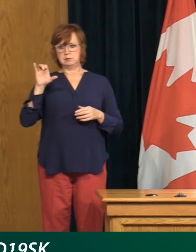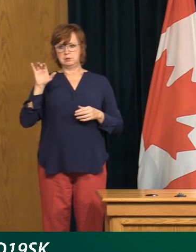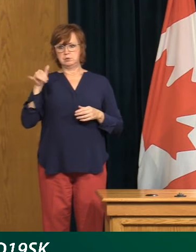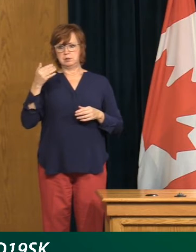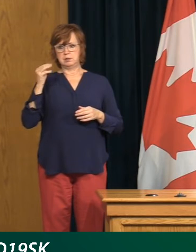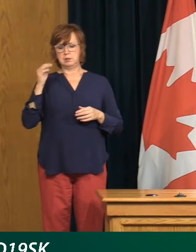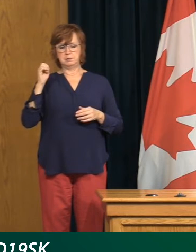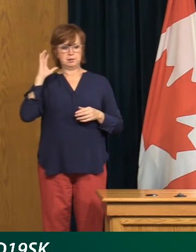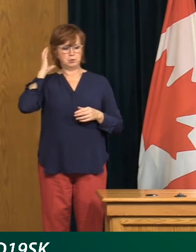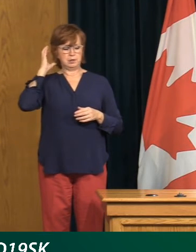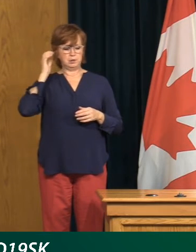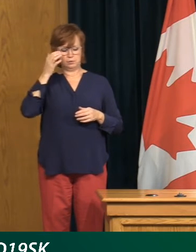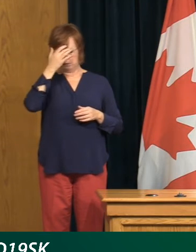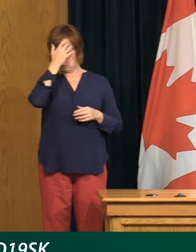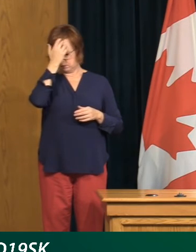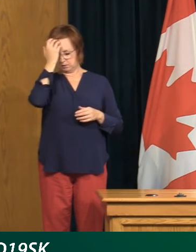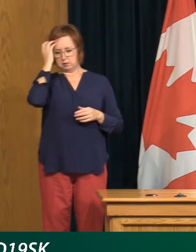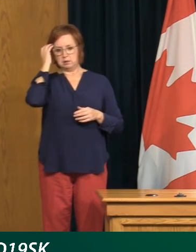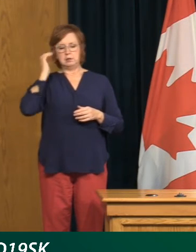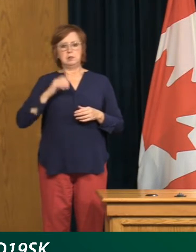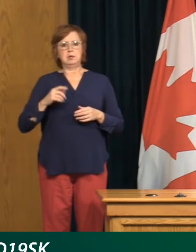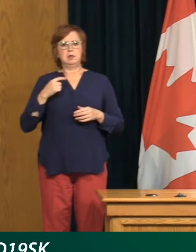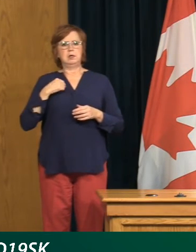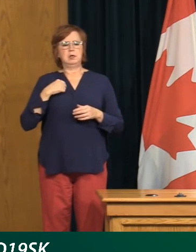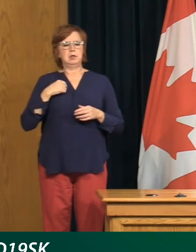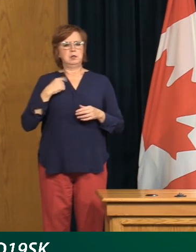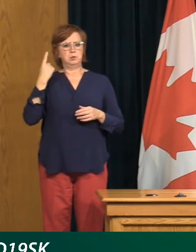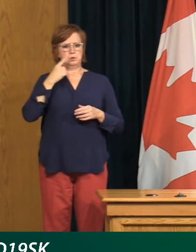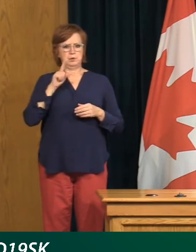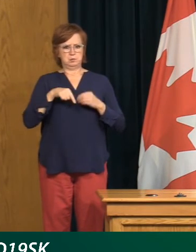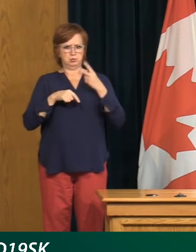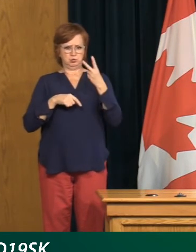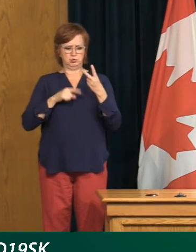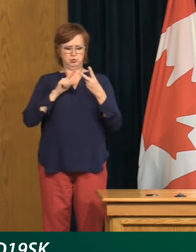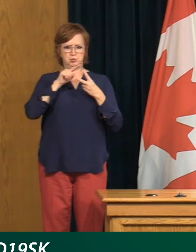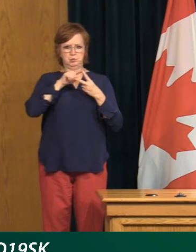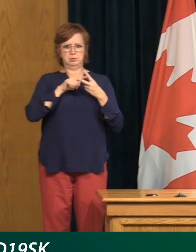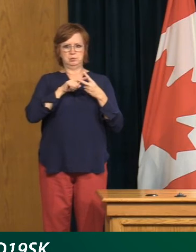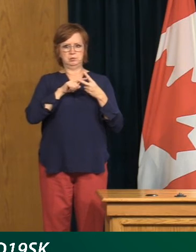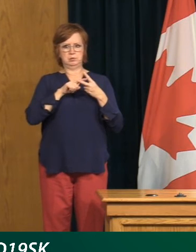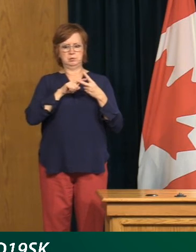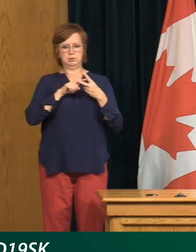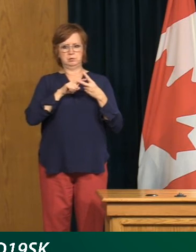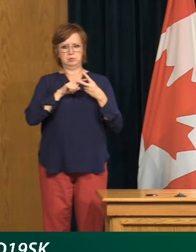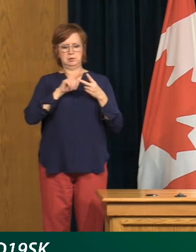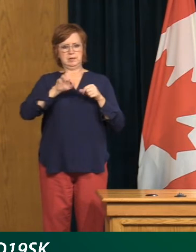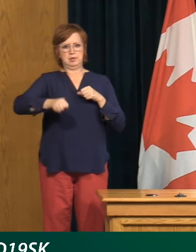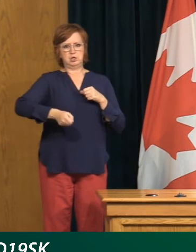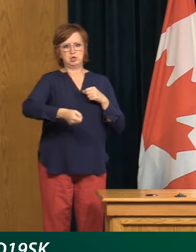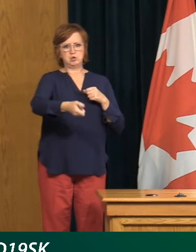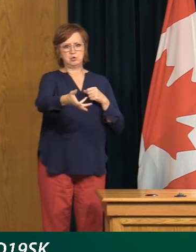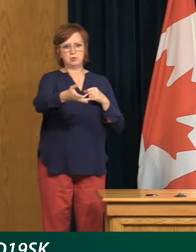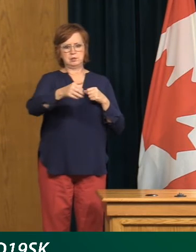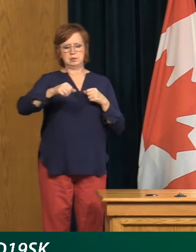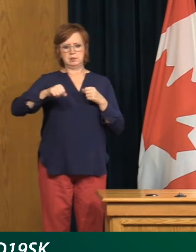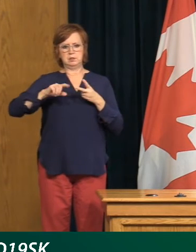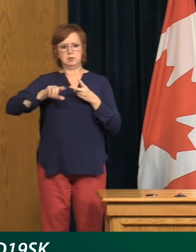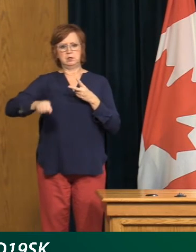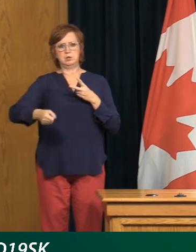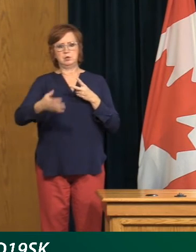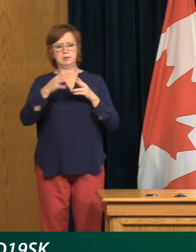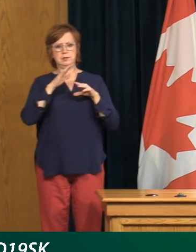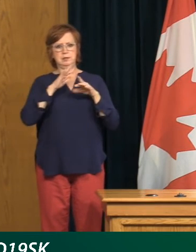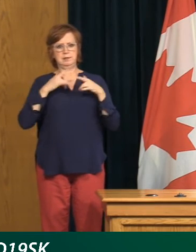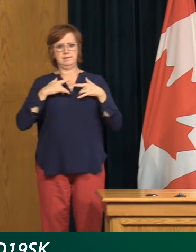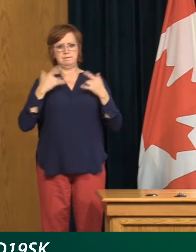Hello, Dr. Shahab. I'm just wondering, there were two events in Saskatchewan, curling events that have been postponed due to government